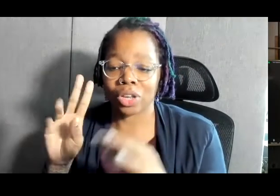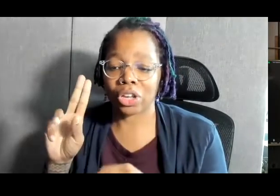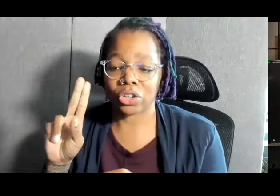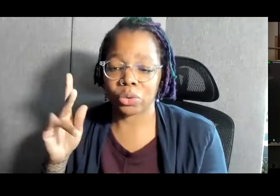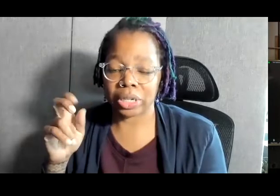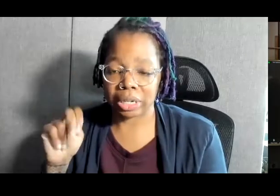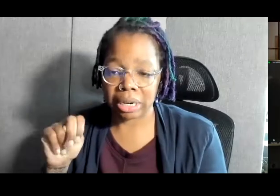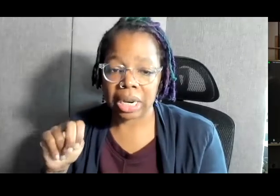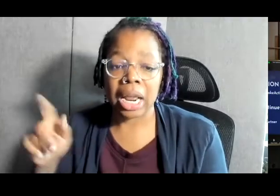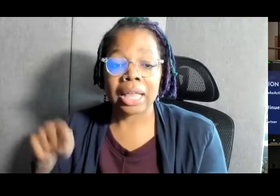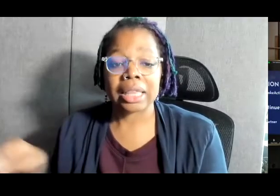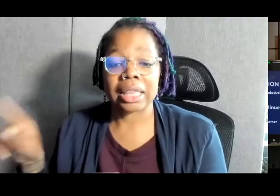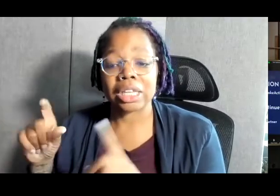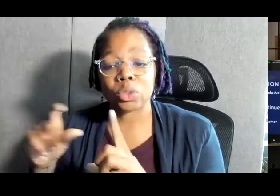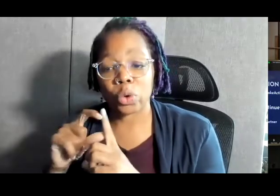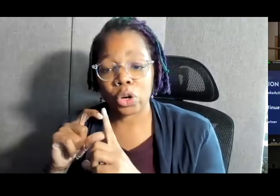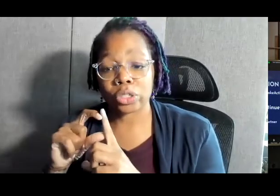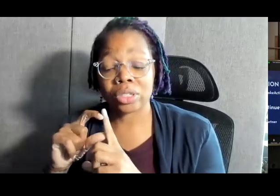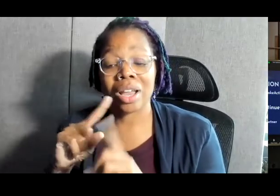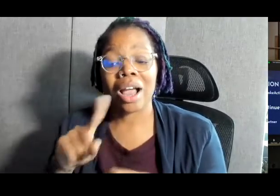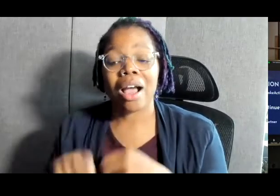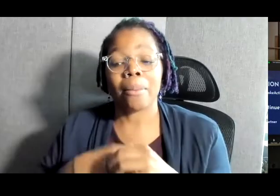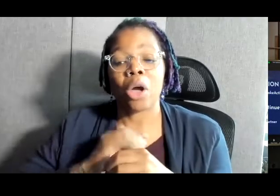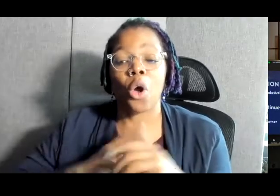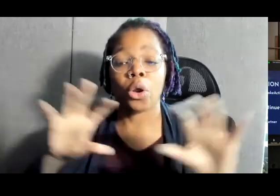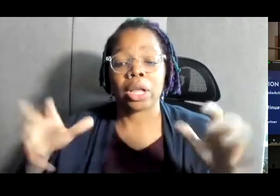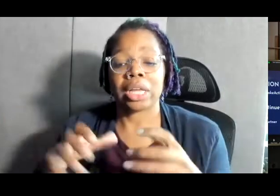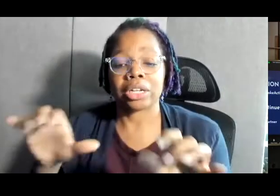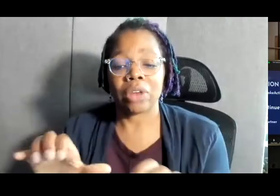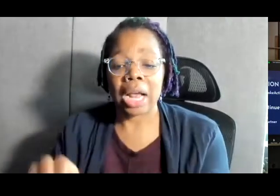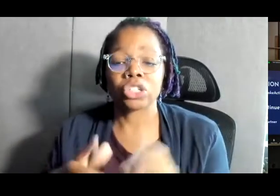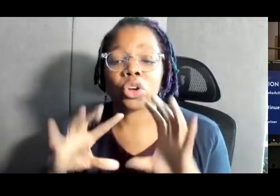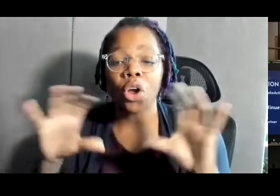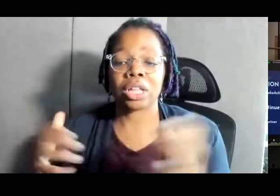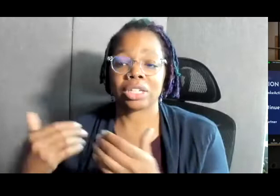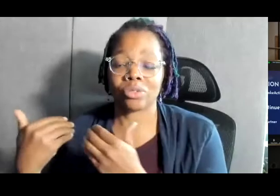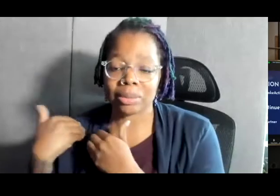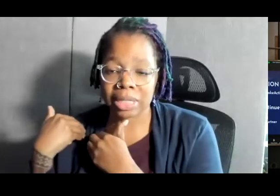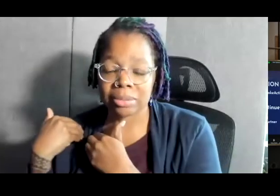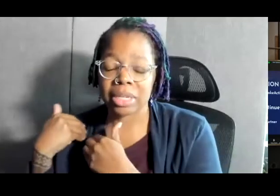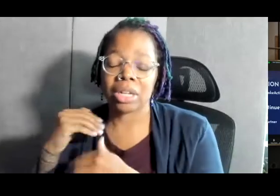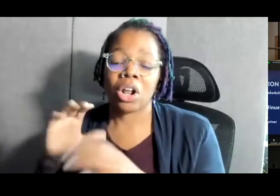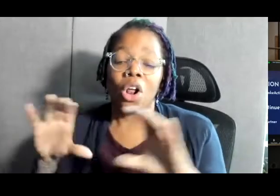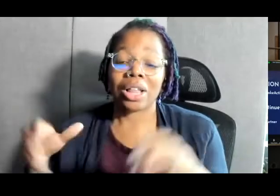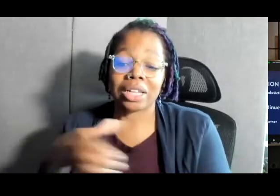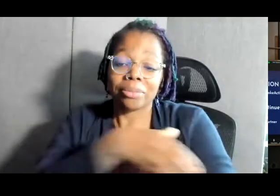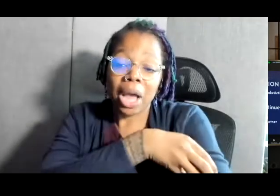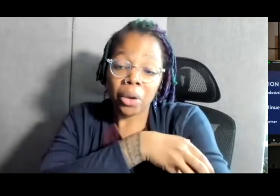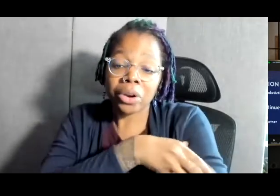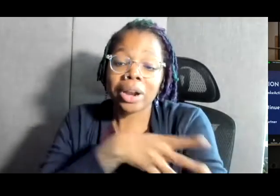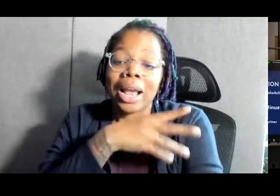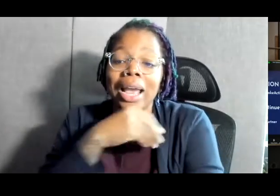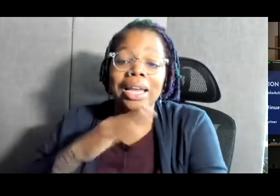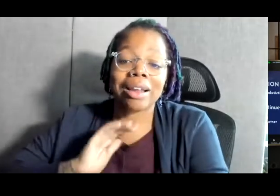These words are about our collective action, our collective responsibility, our collective power, and our